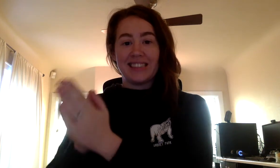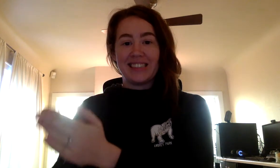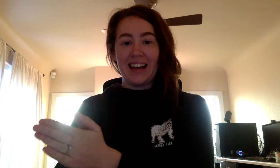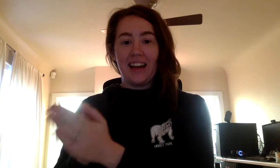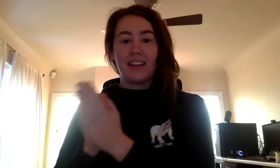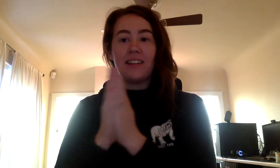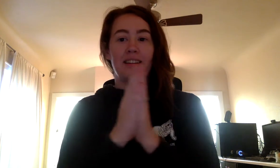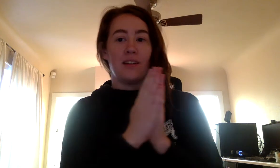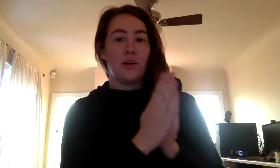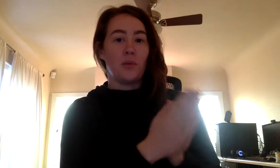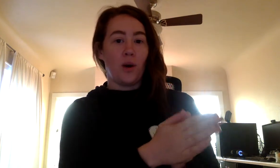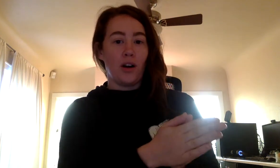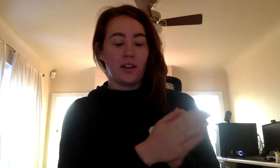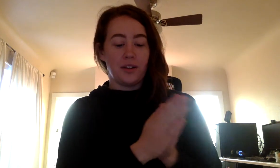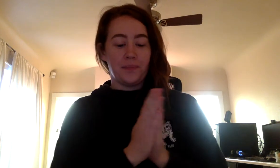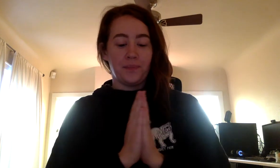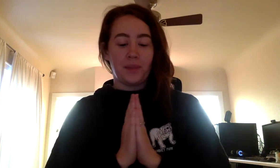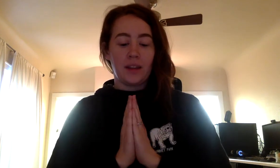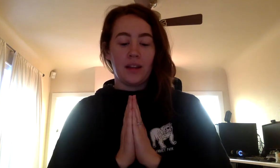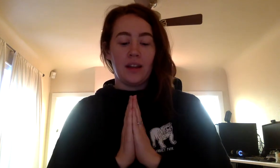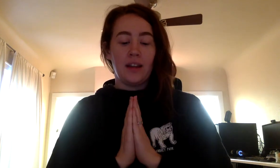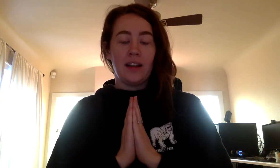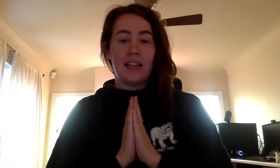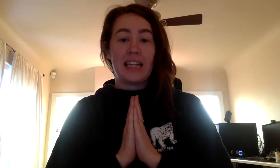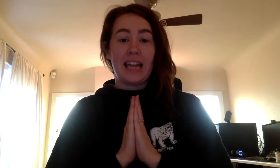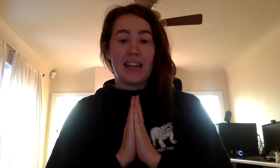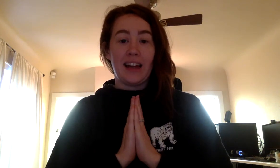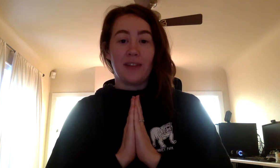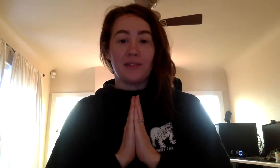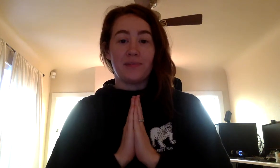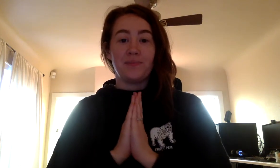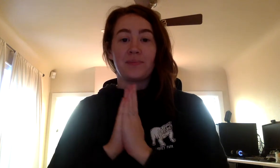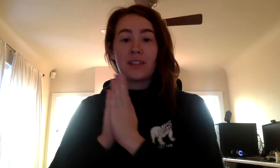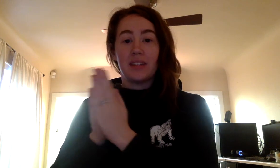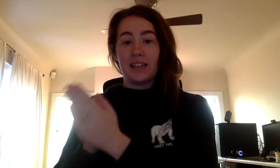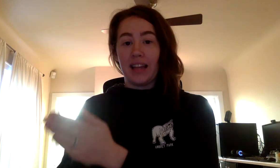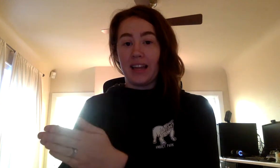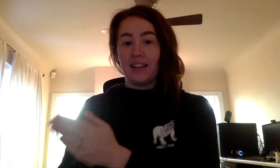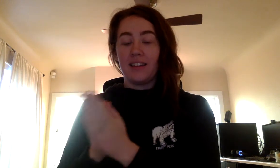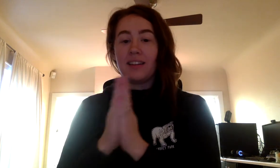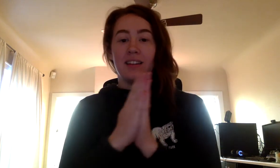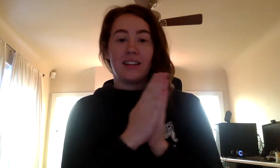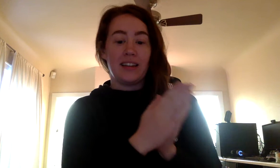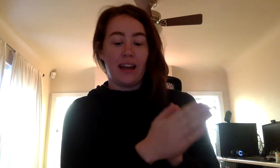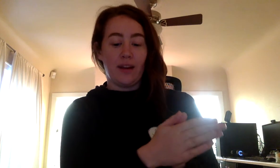side, walk. Nightgown, night, gown.